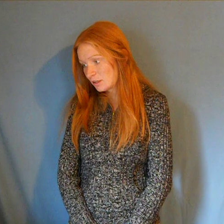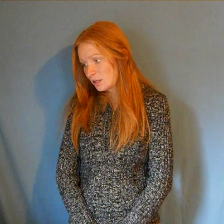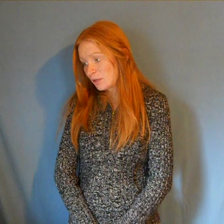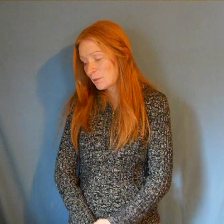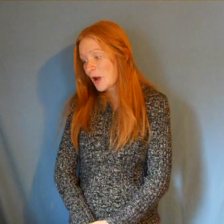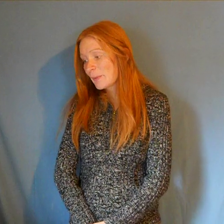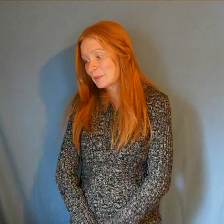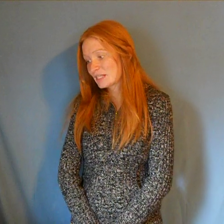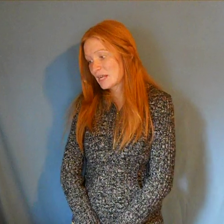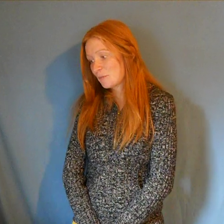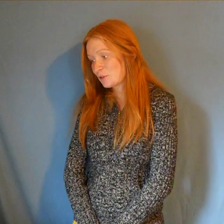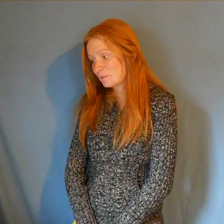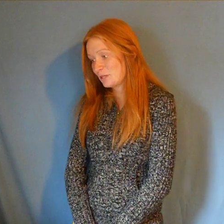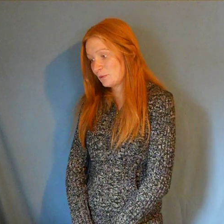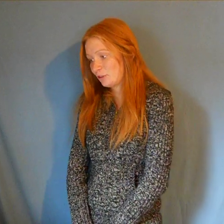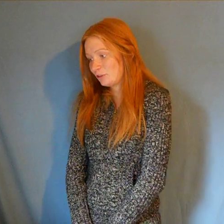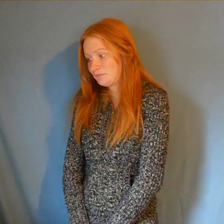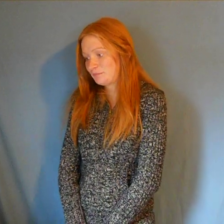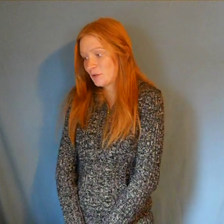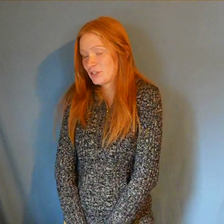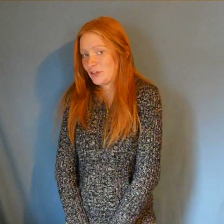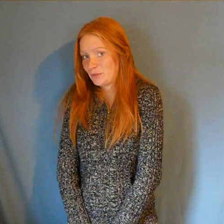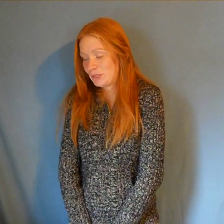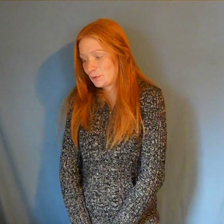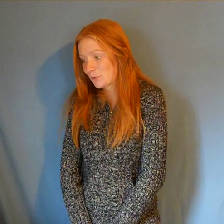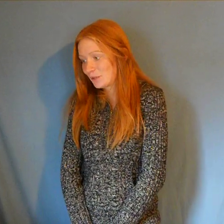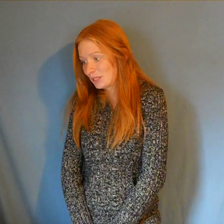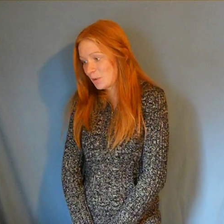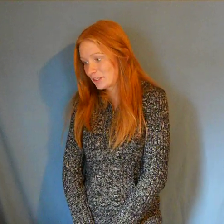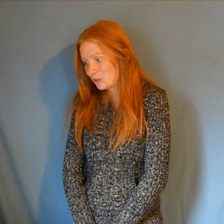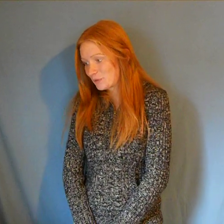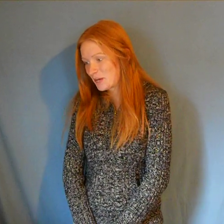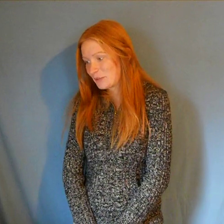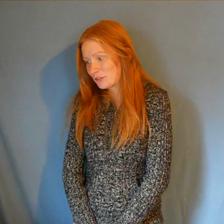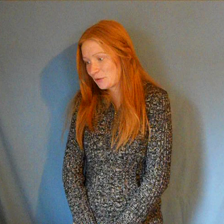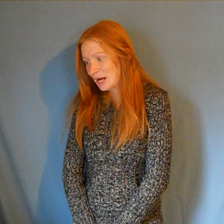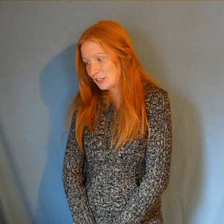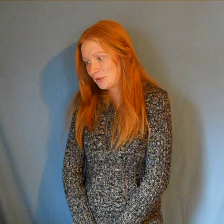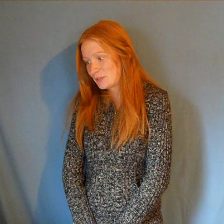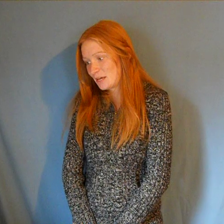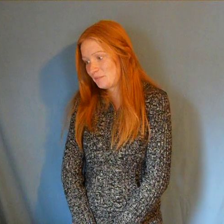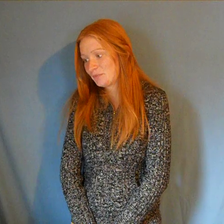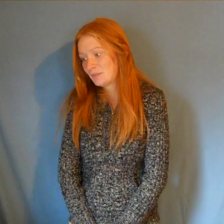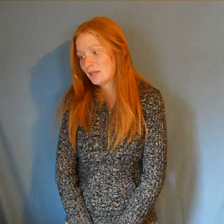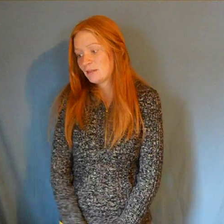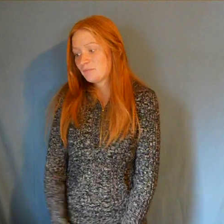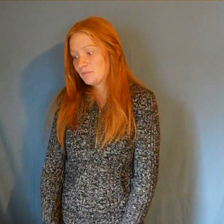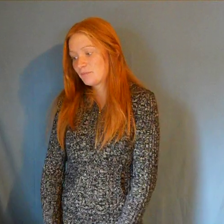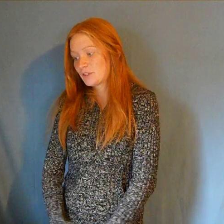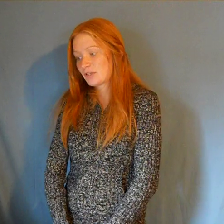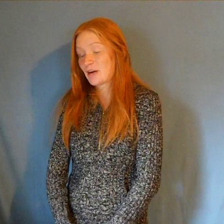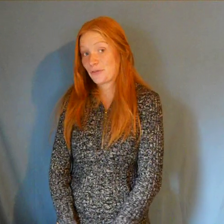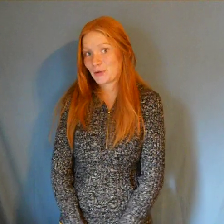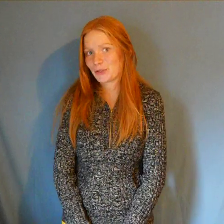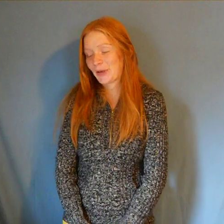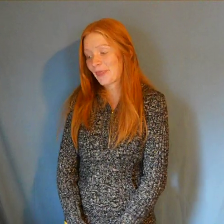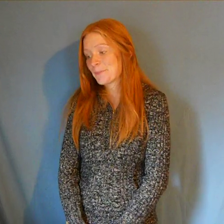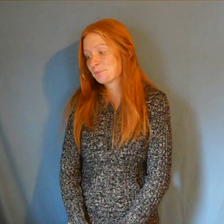The problem is that most people, most hearing people don't really want to use them and don't know how to use them. So they're not familiar with them.